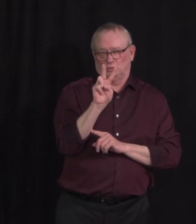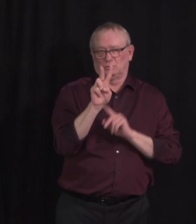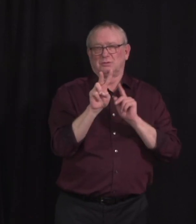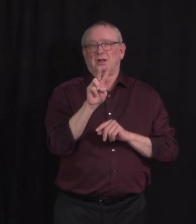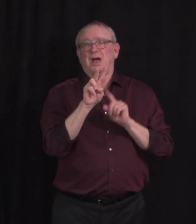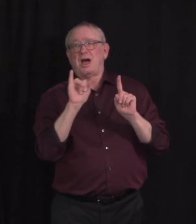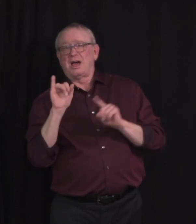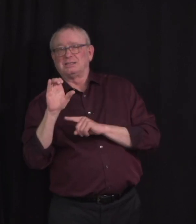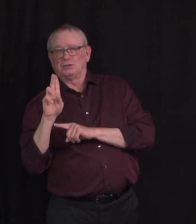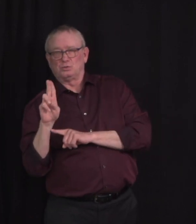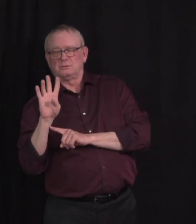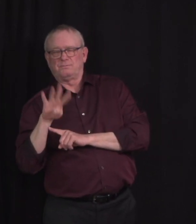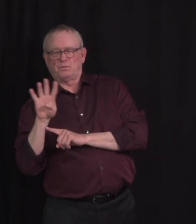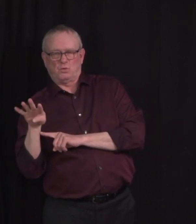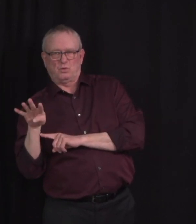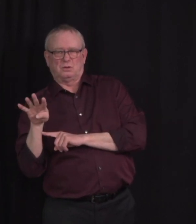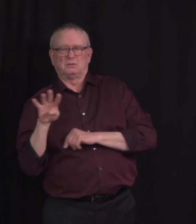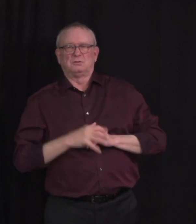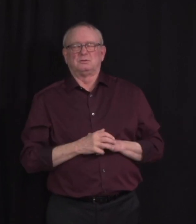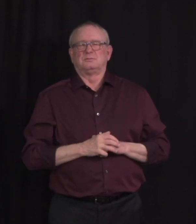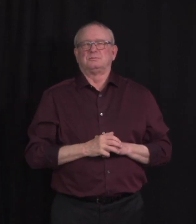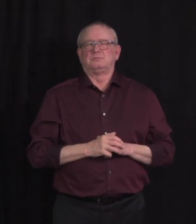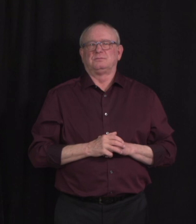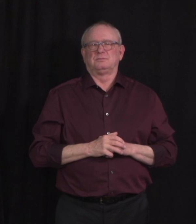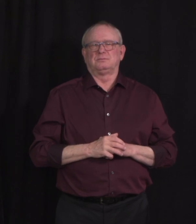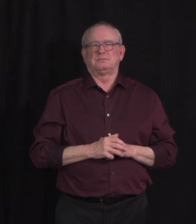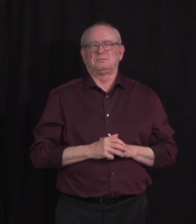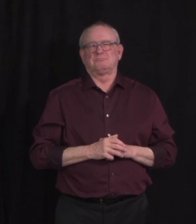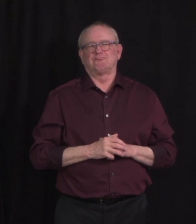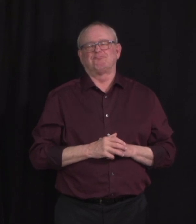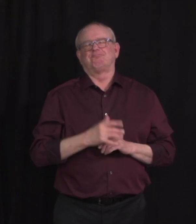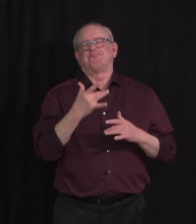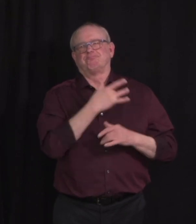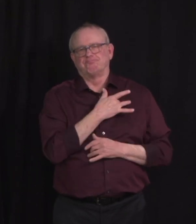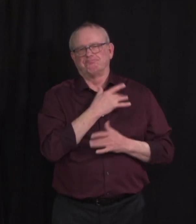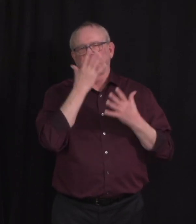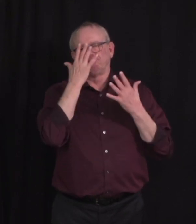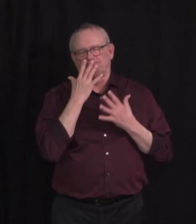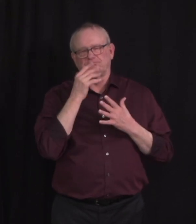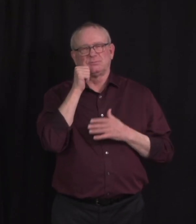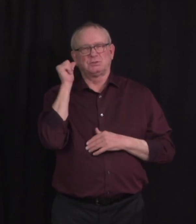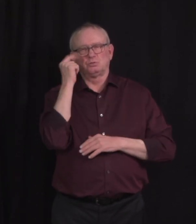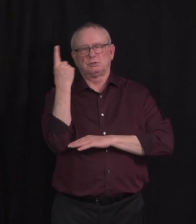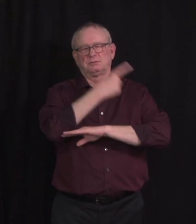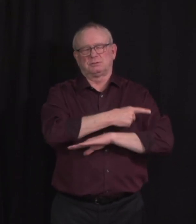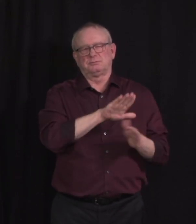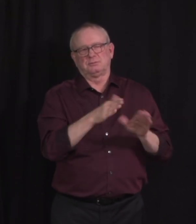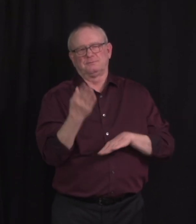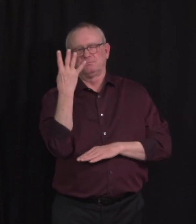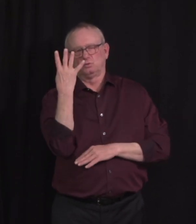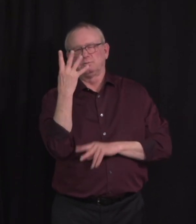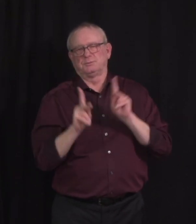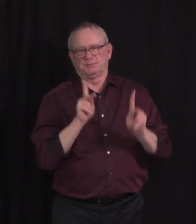44 admitted to the ICU. Sadly, I must announce that four new deaths were reported to Alberta Health